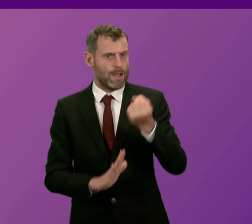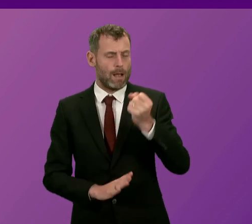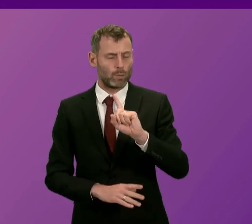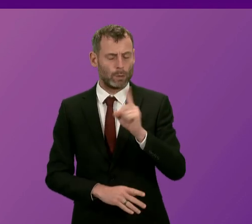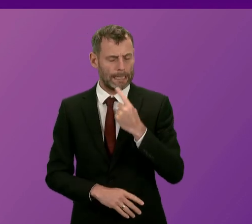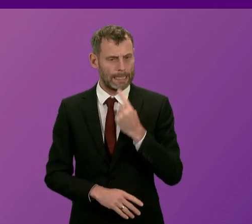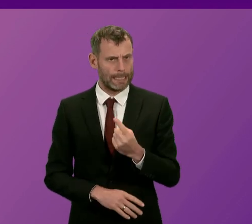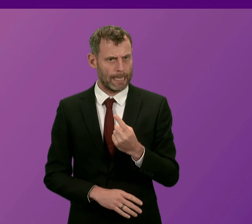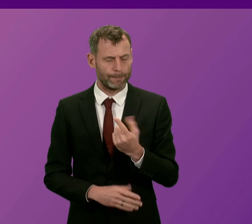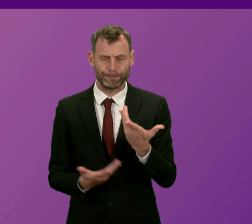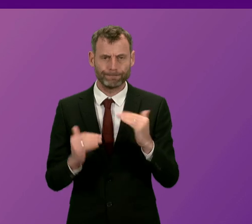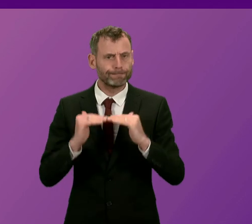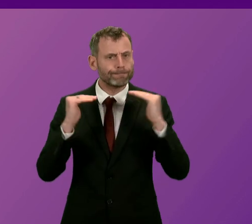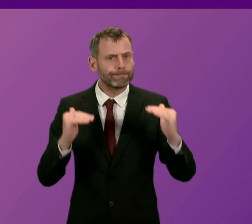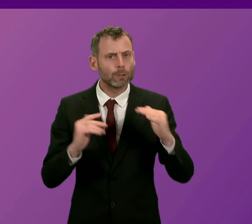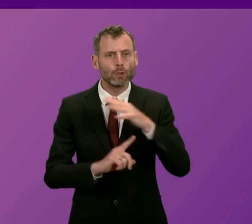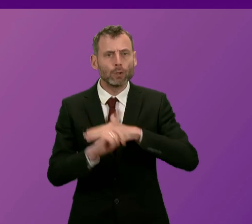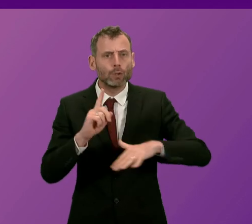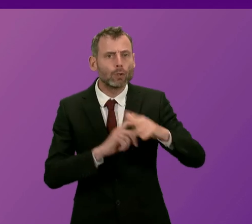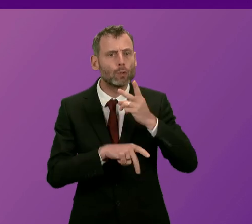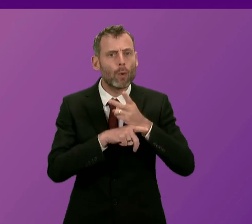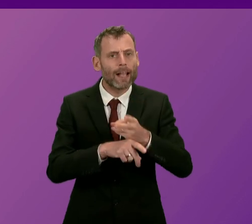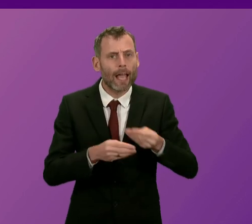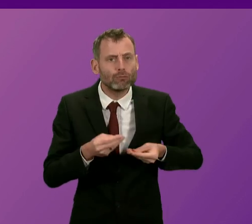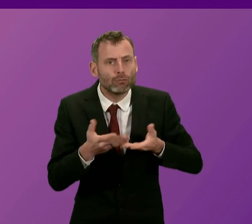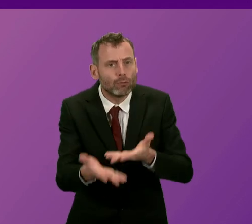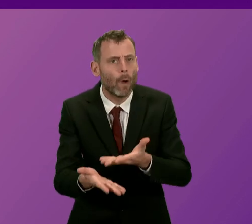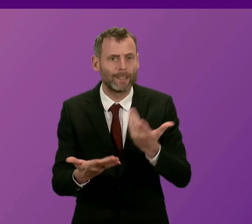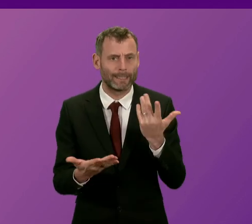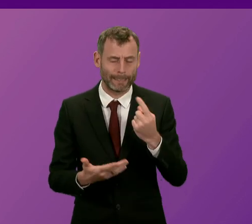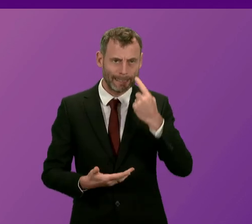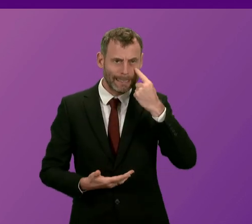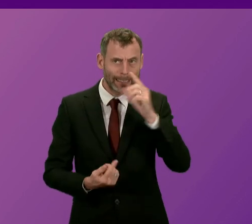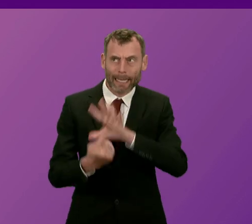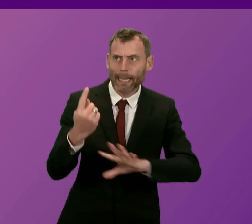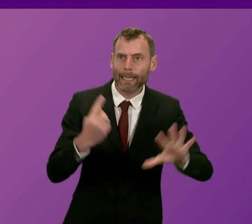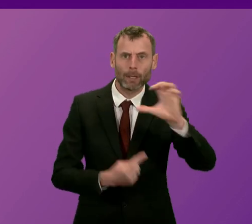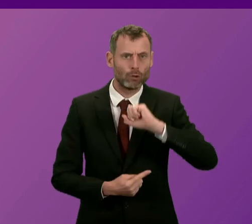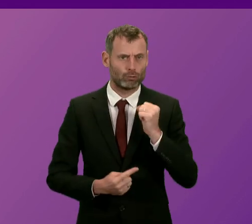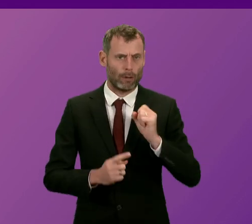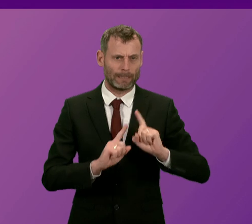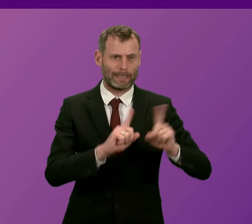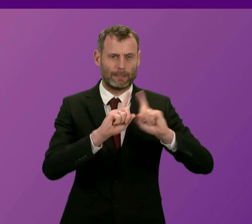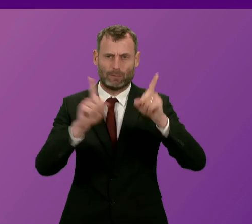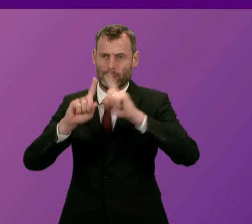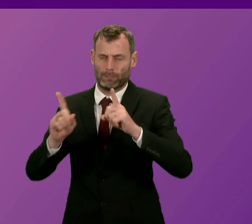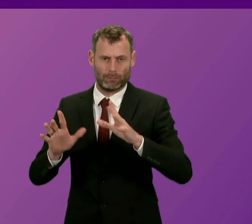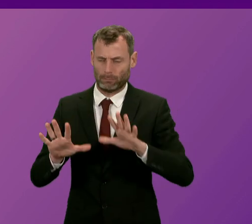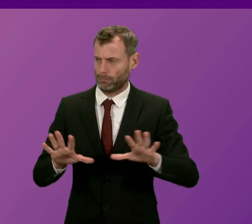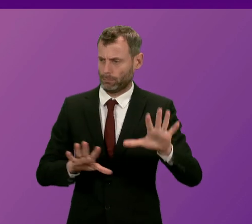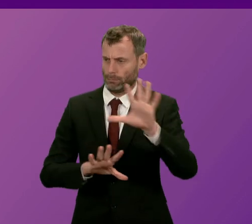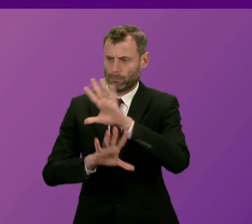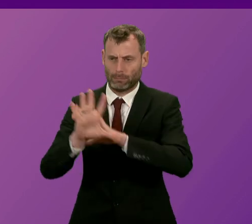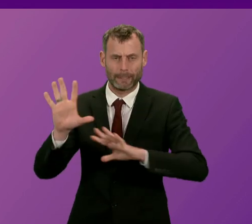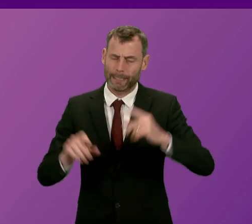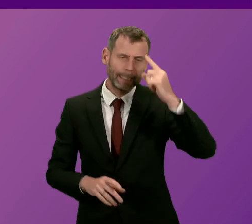in the quality of social care and the effectiveness of social care around the country that there was an argument and a necessity